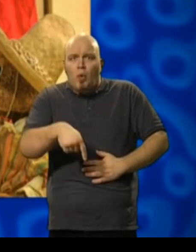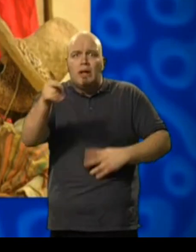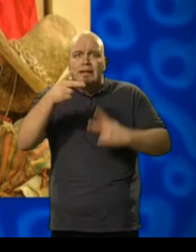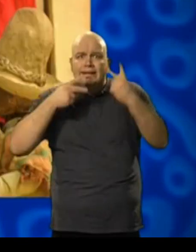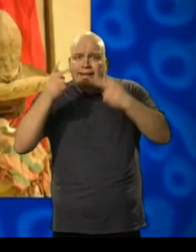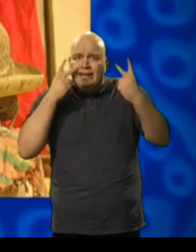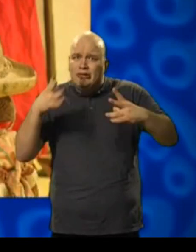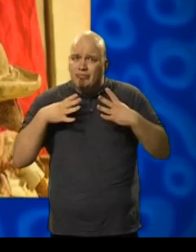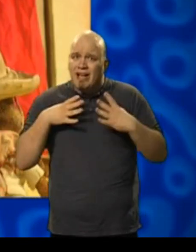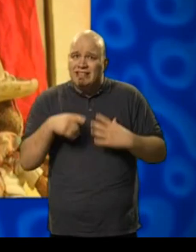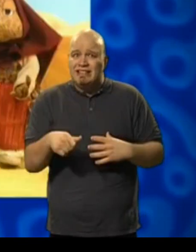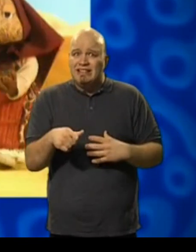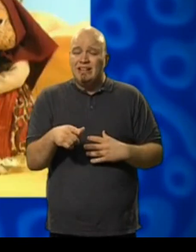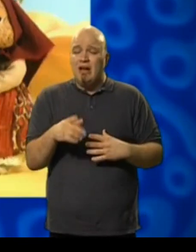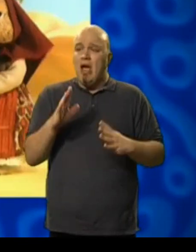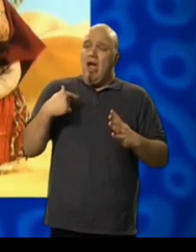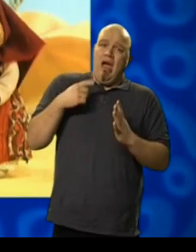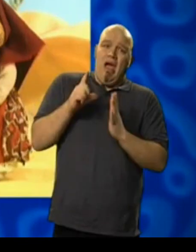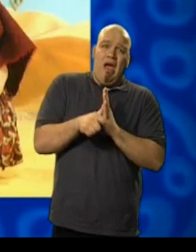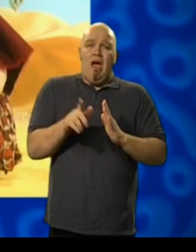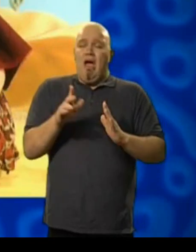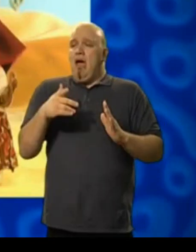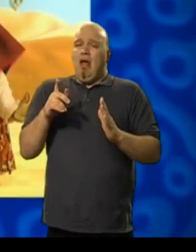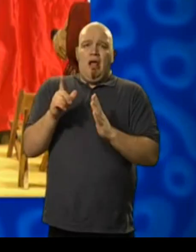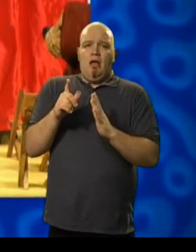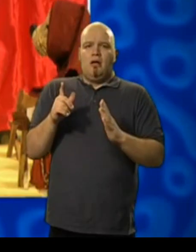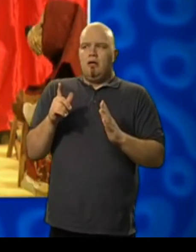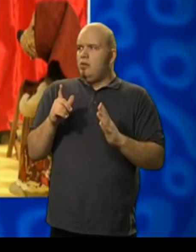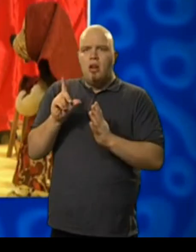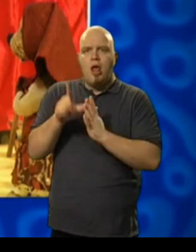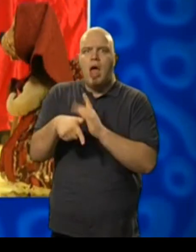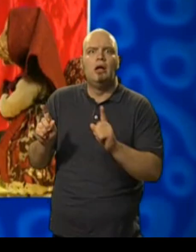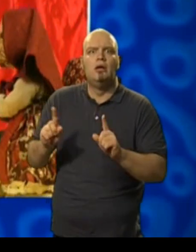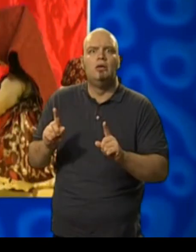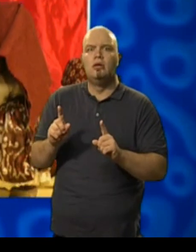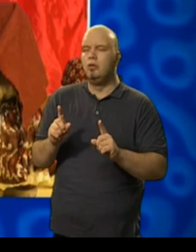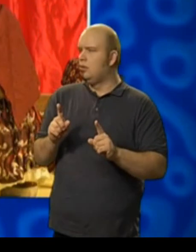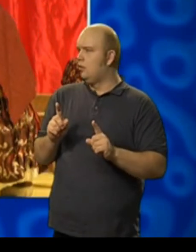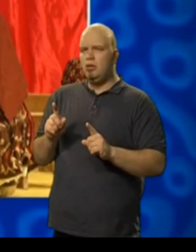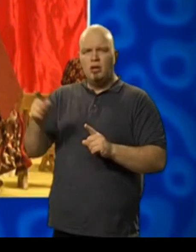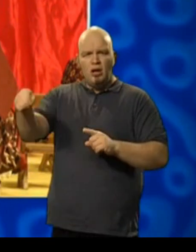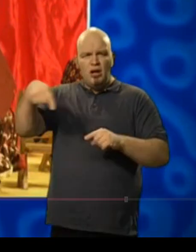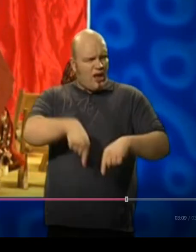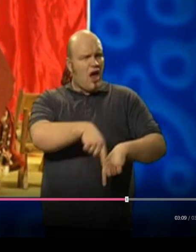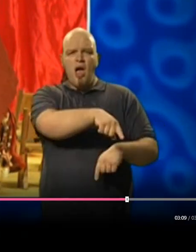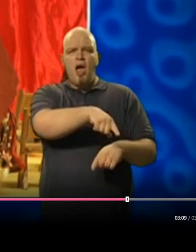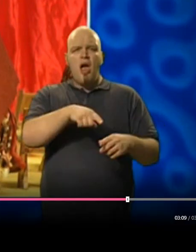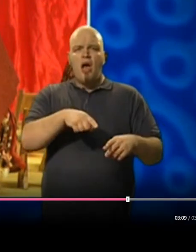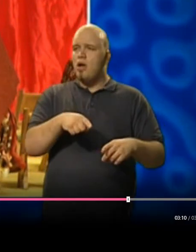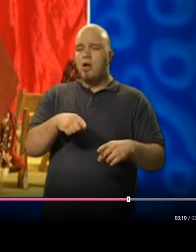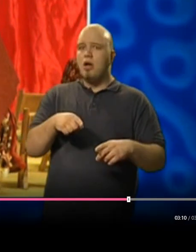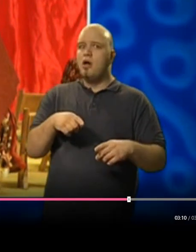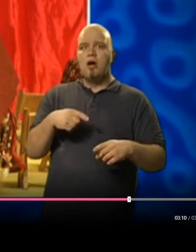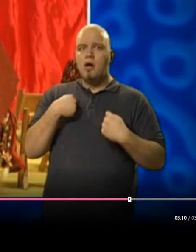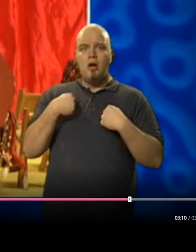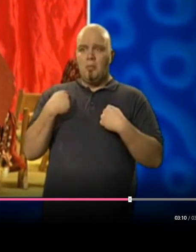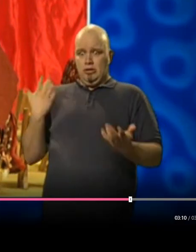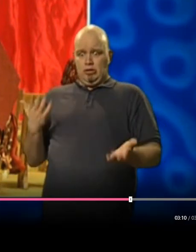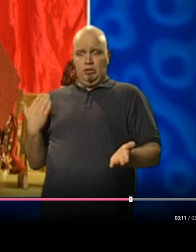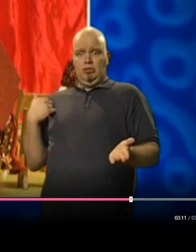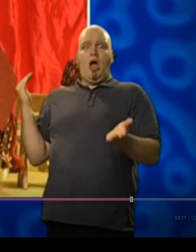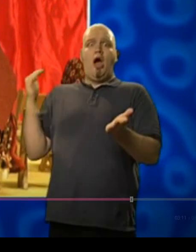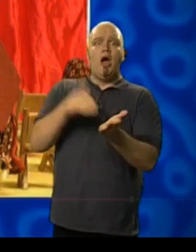ready to sing. I'm sorry I am late, but... Late? But you have been here all the time.